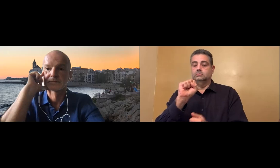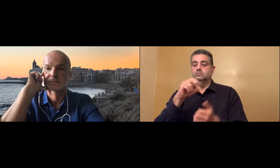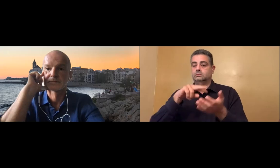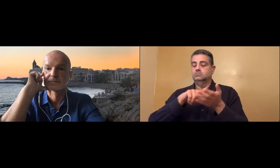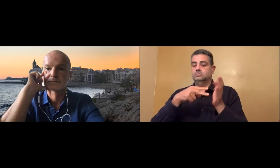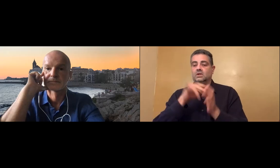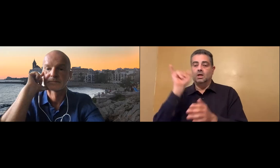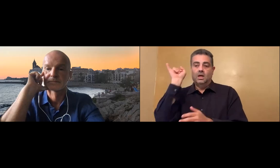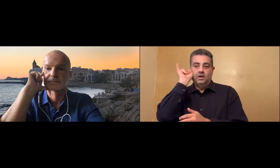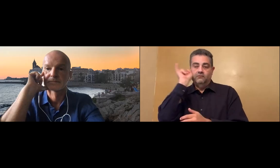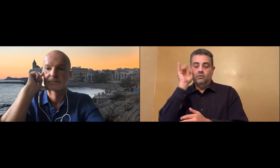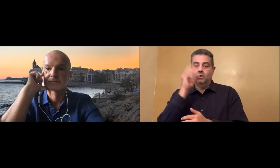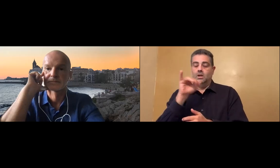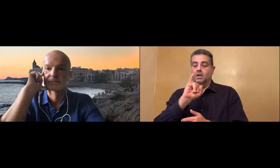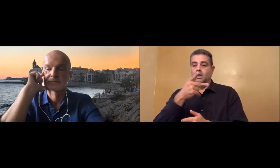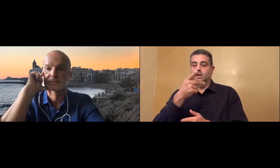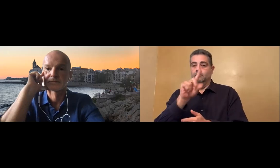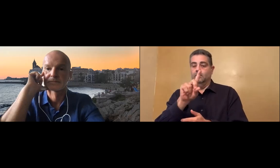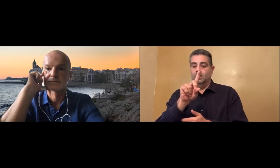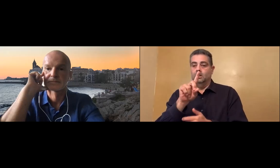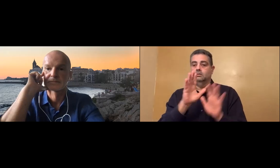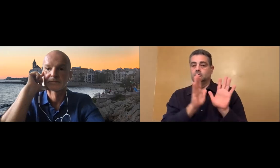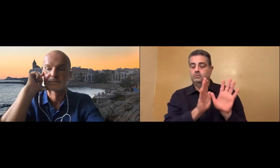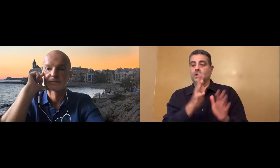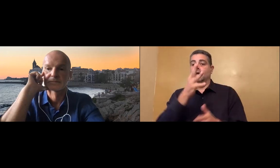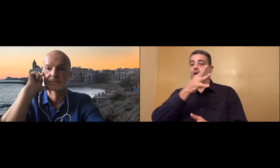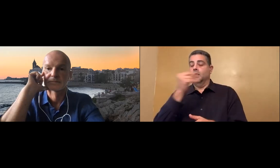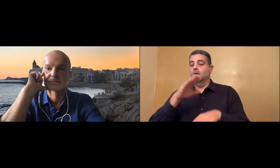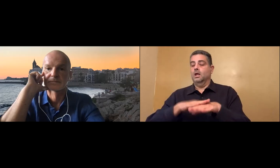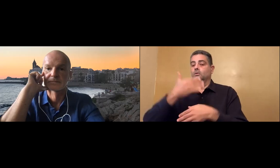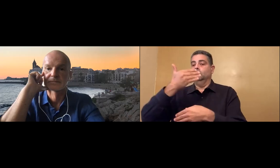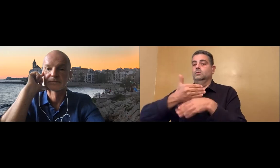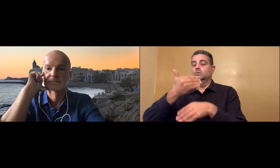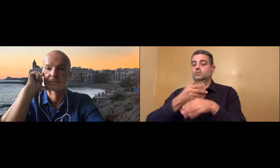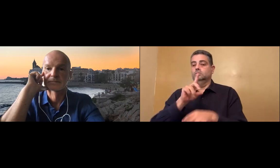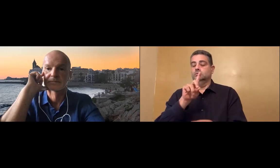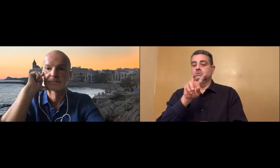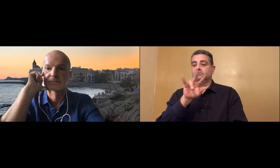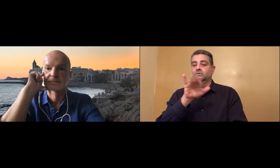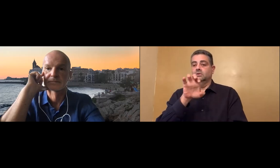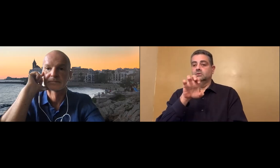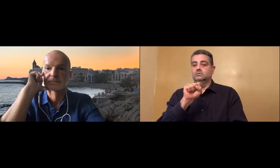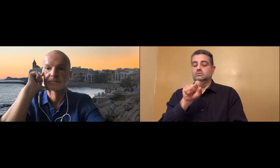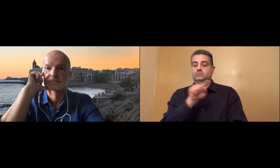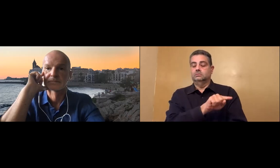MMX can work with both, we offer it on iOS devices, iPhones and iPads, as well as Windows devices.